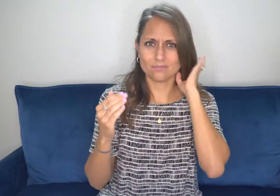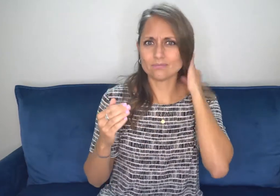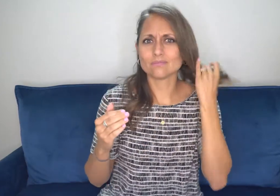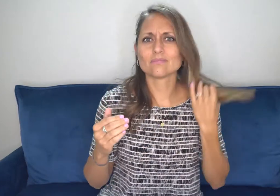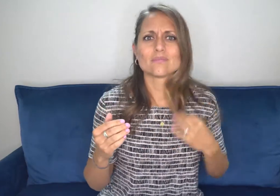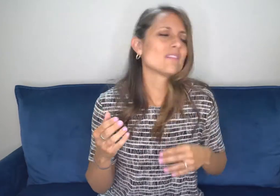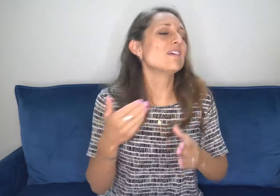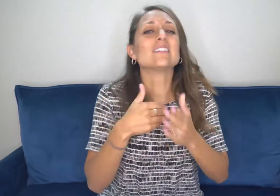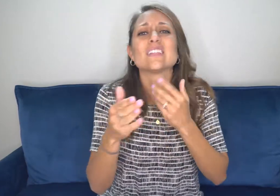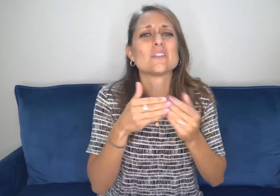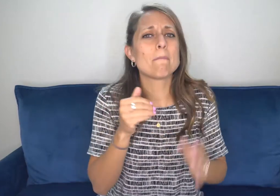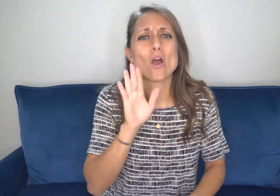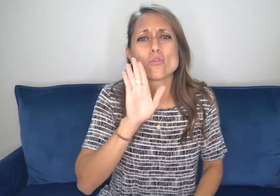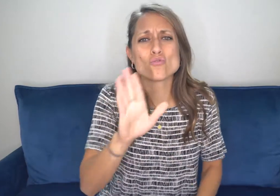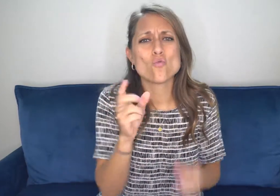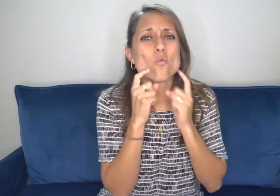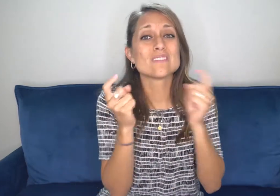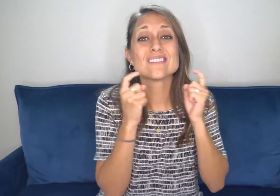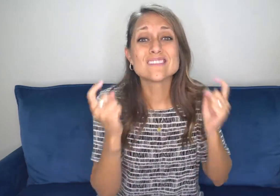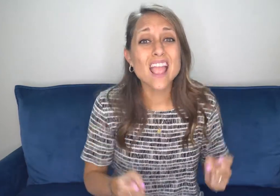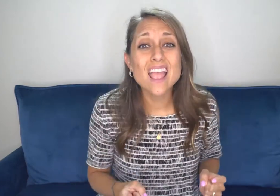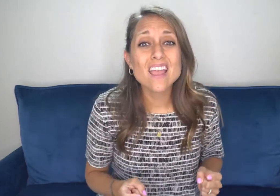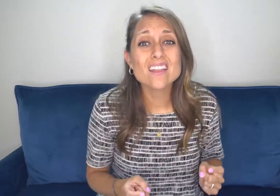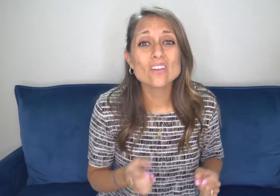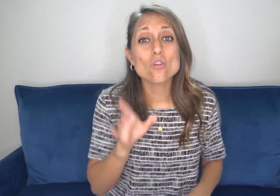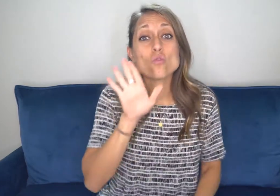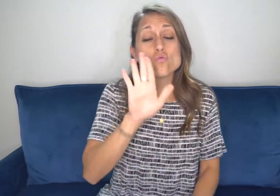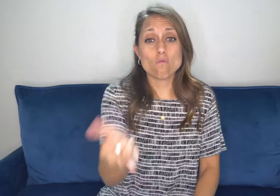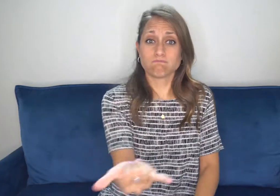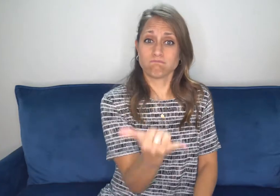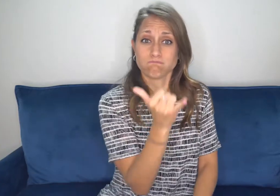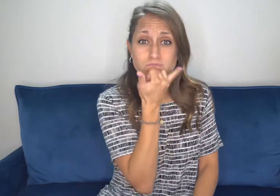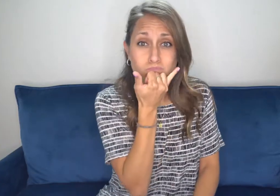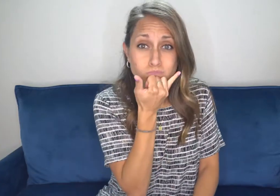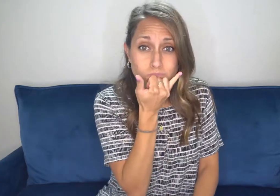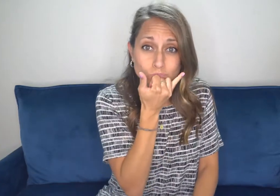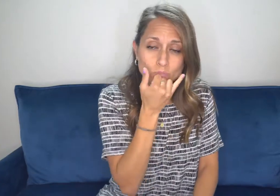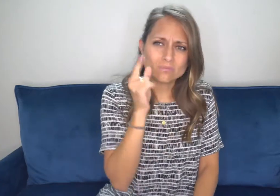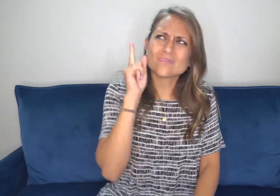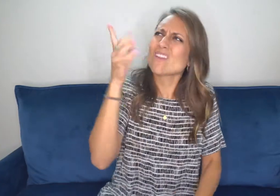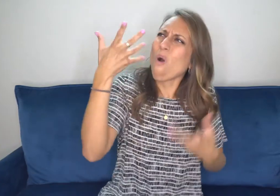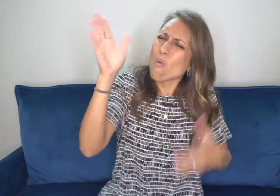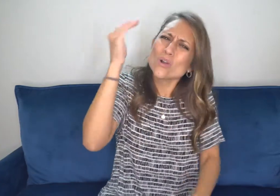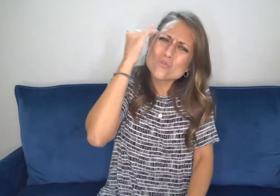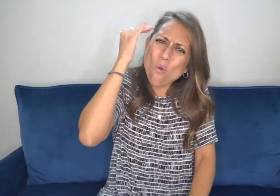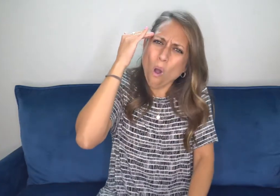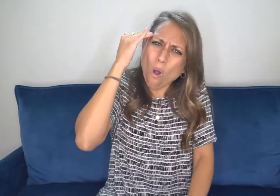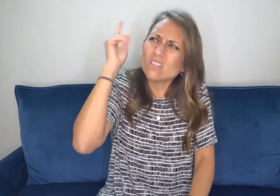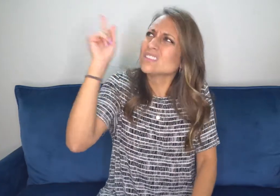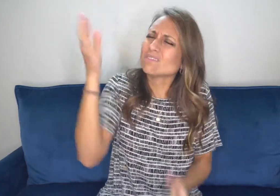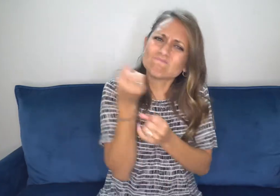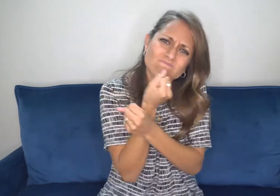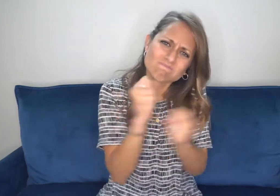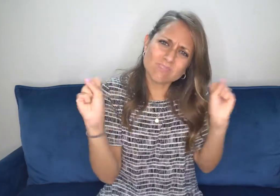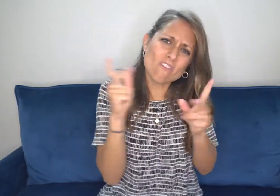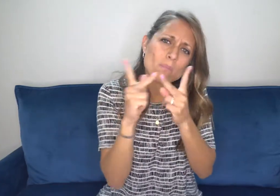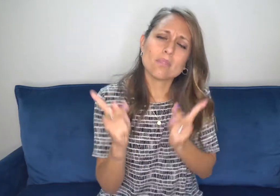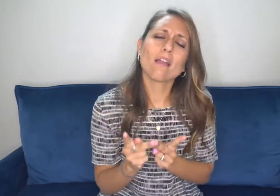it doesn't matter what you've done wrong in the past. The Lord already knows and he loves you. He is a